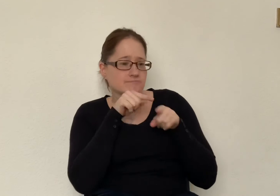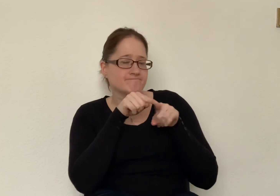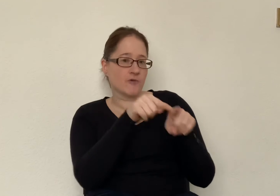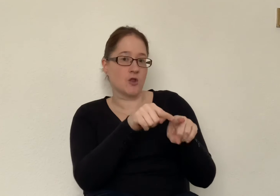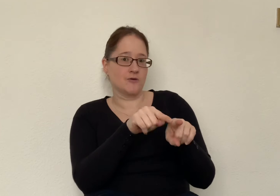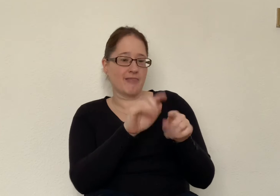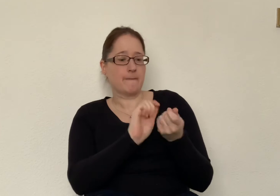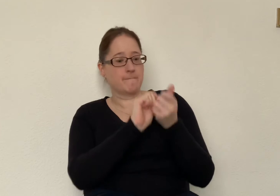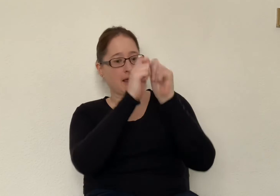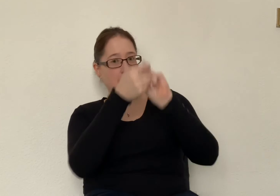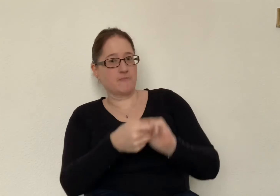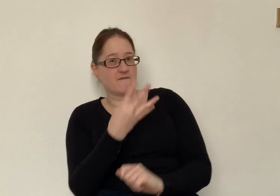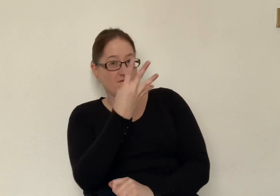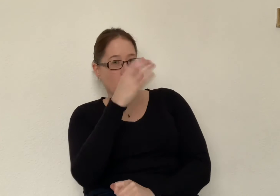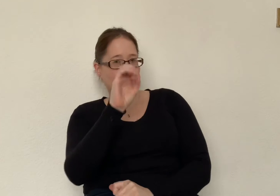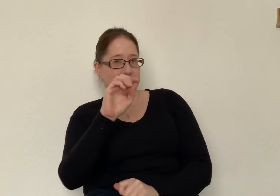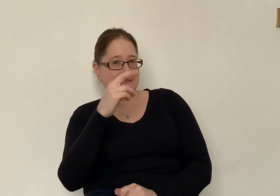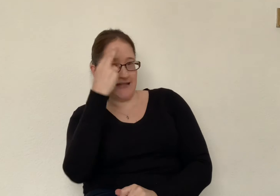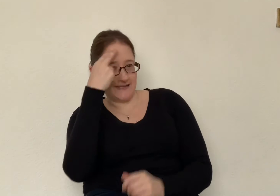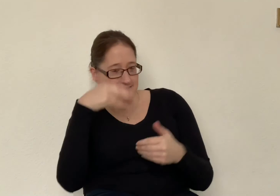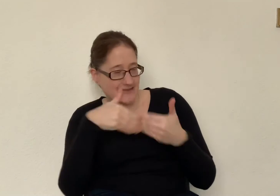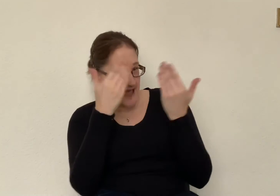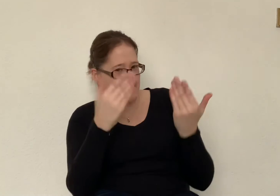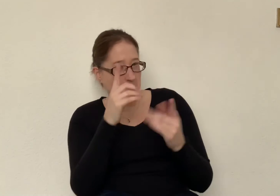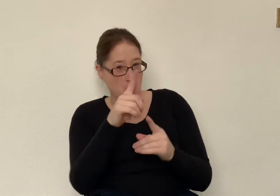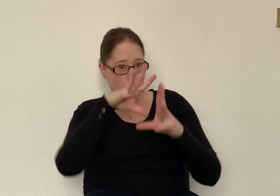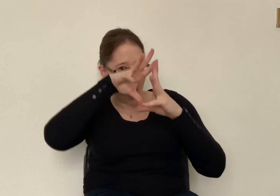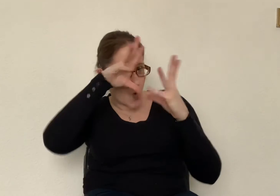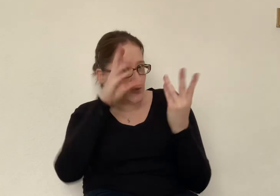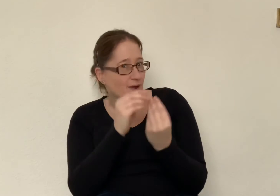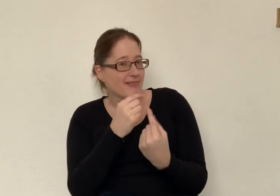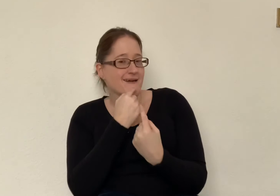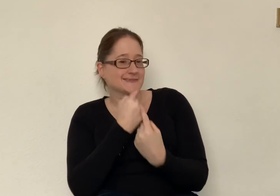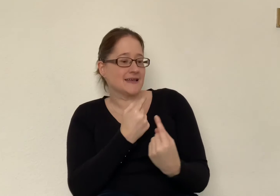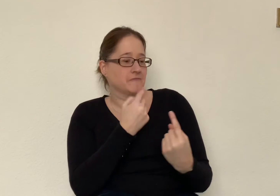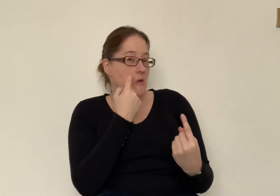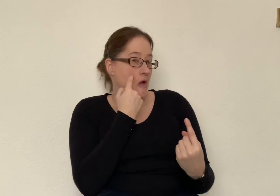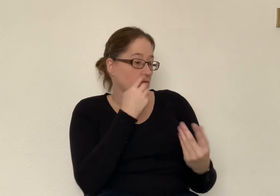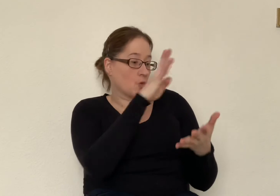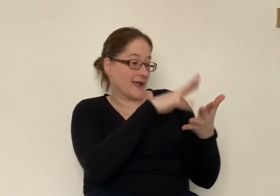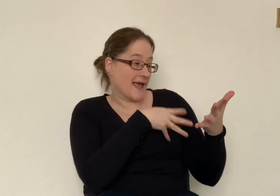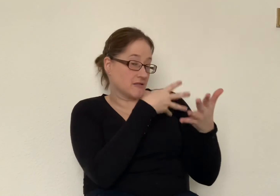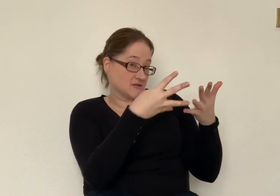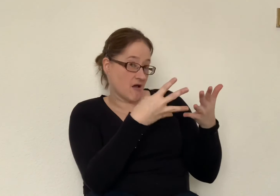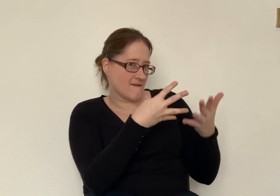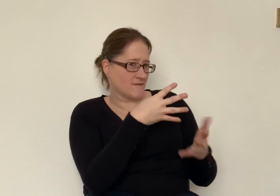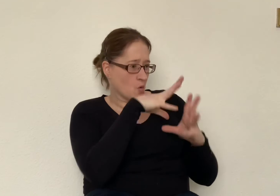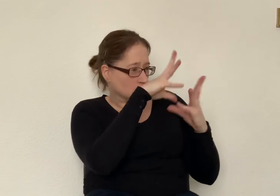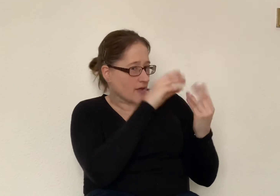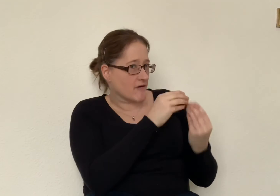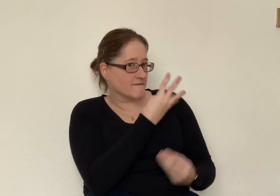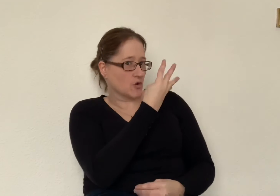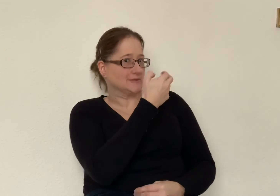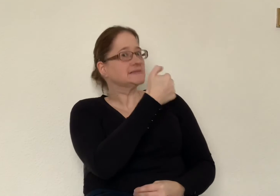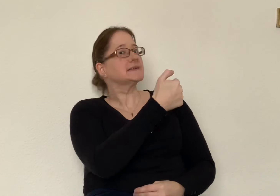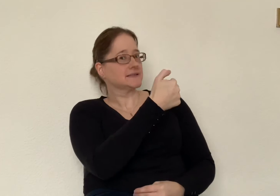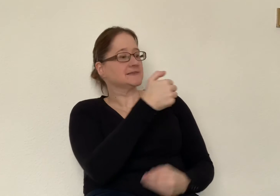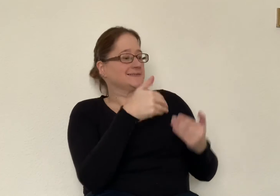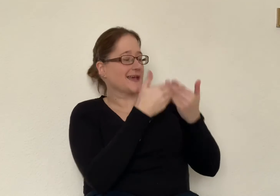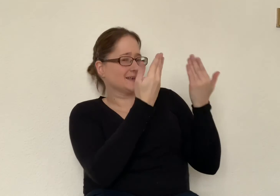but actually it's a total of 46 calendar days so why is that?